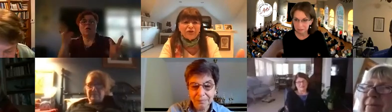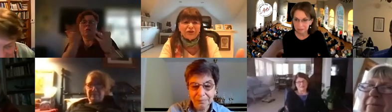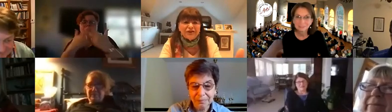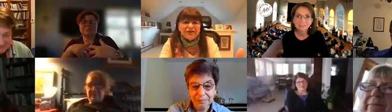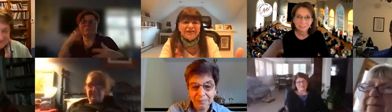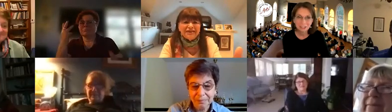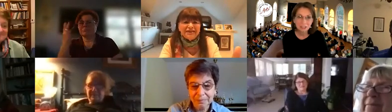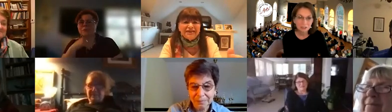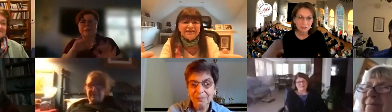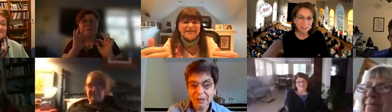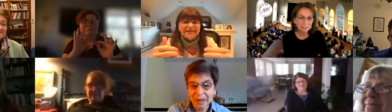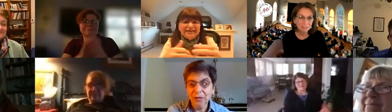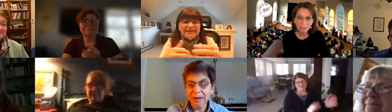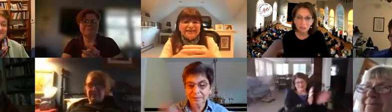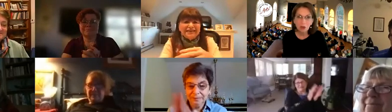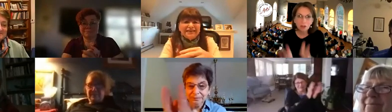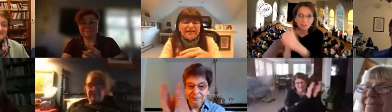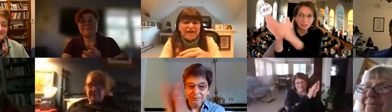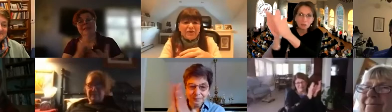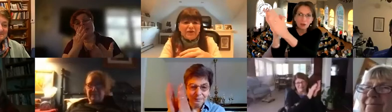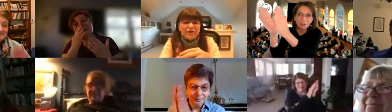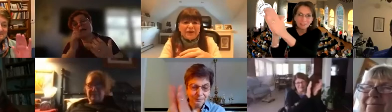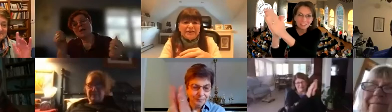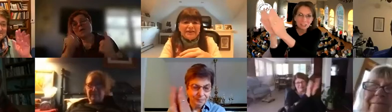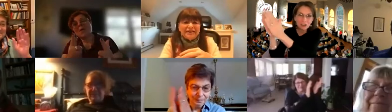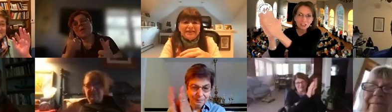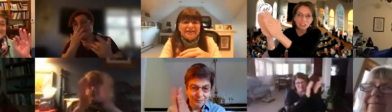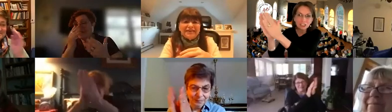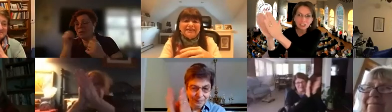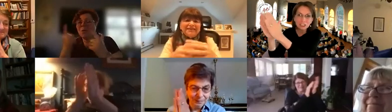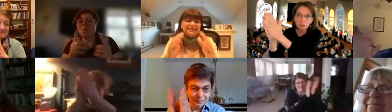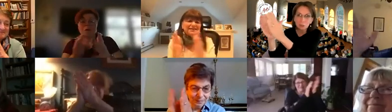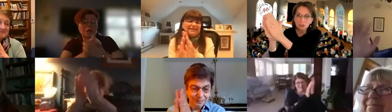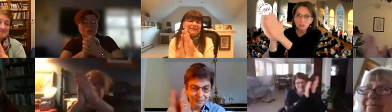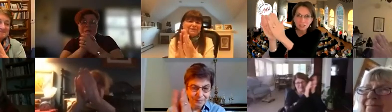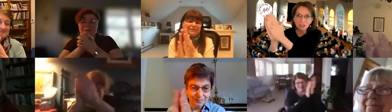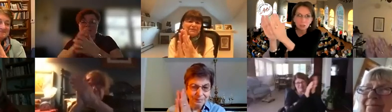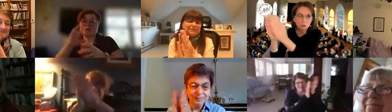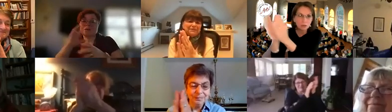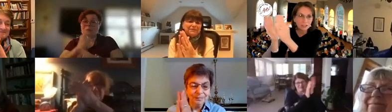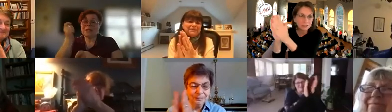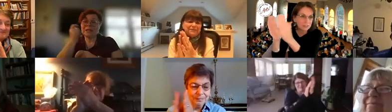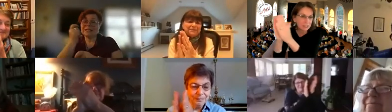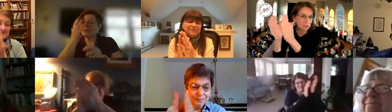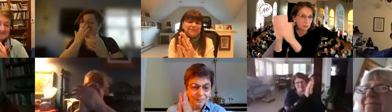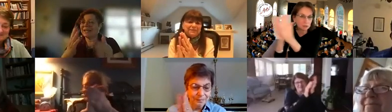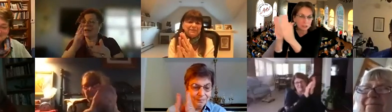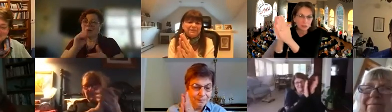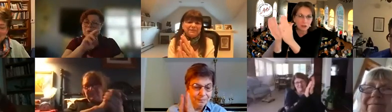thank thank you all thank you all congratulations to the winners thank you marie and thank you for the literary